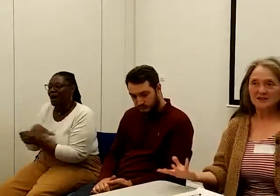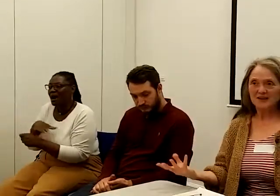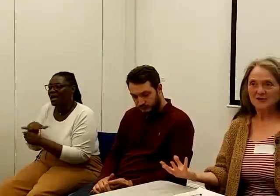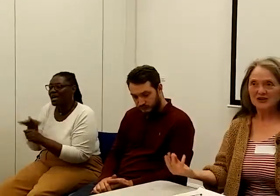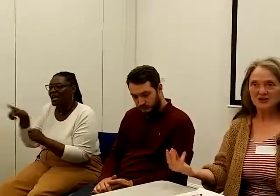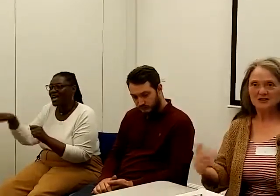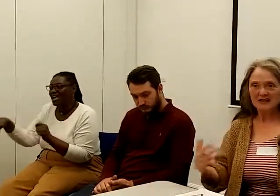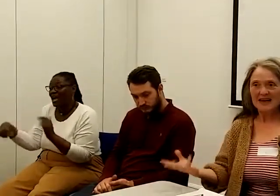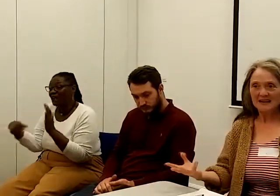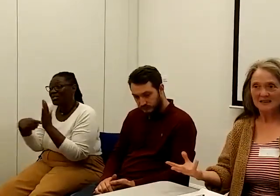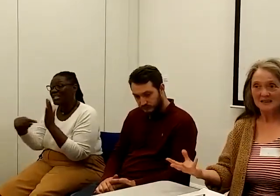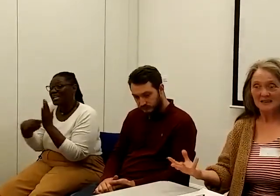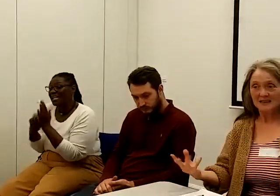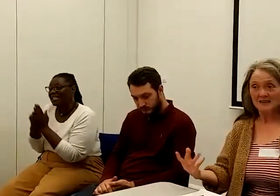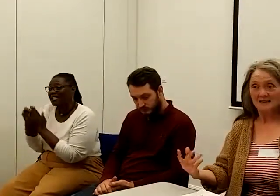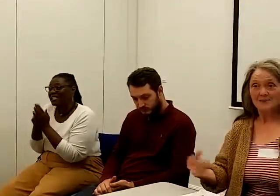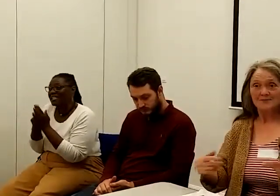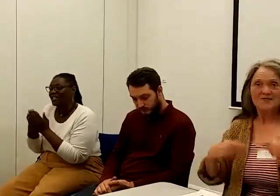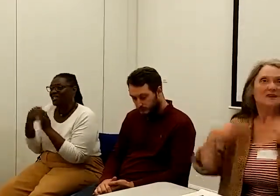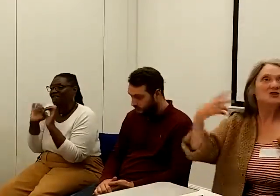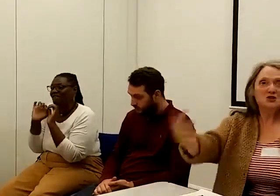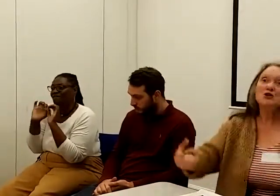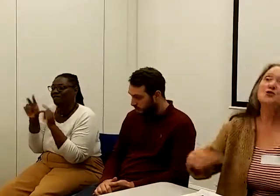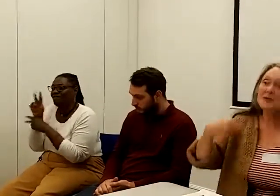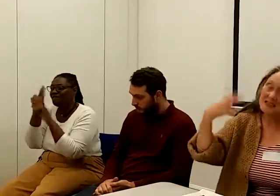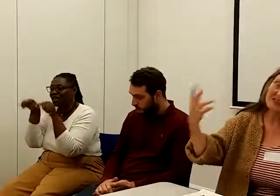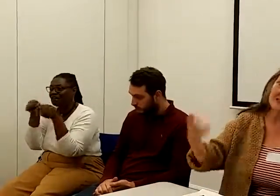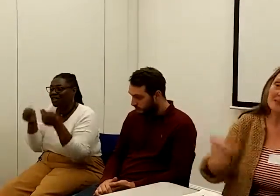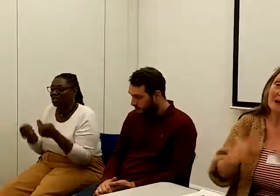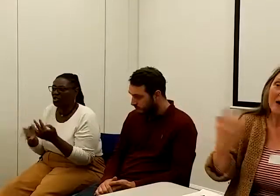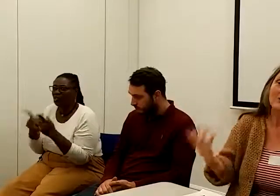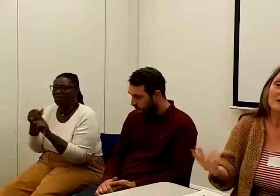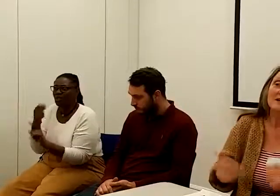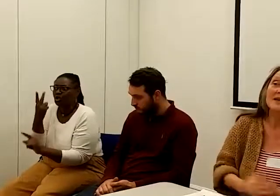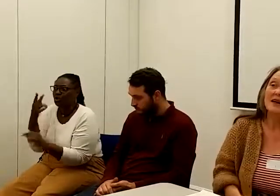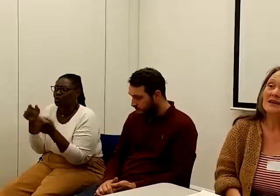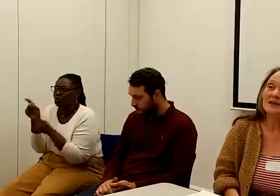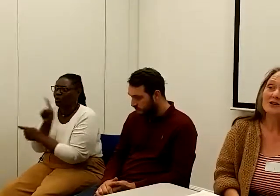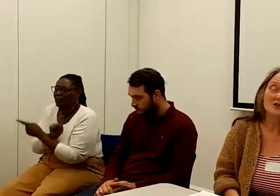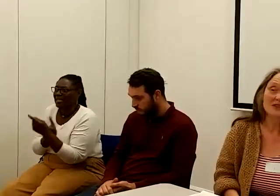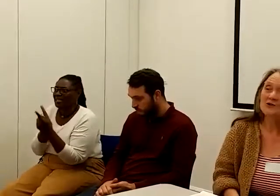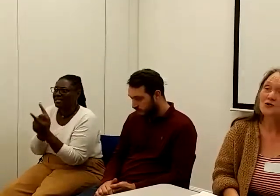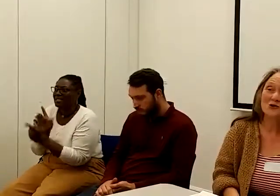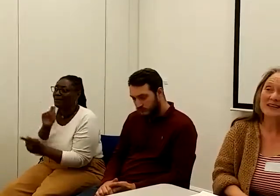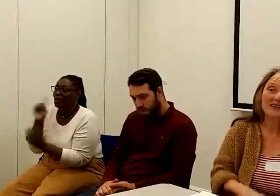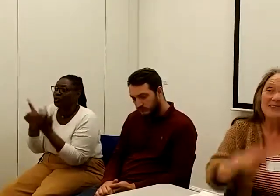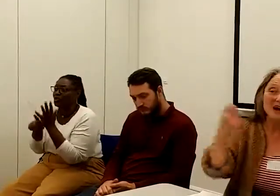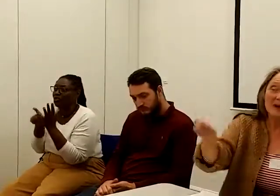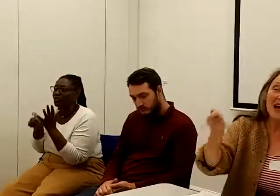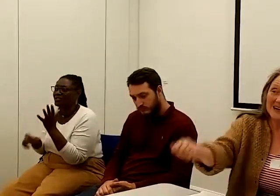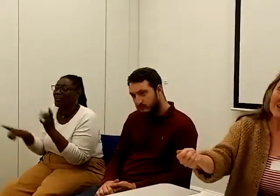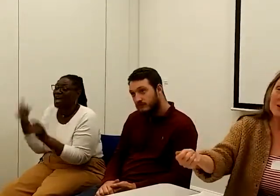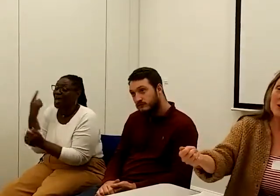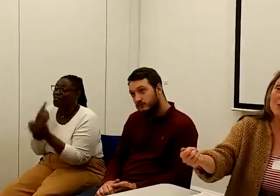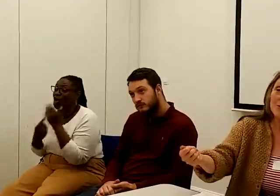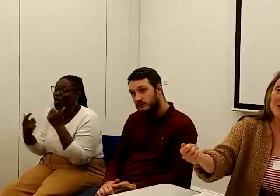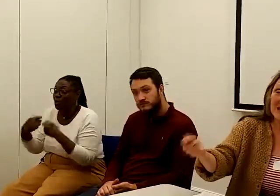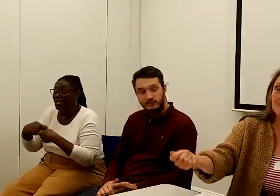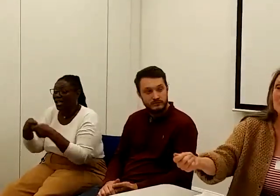Tenants Federation has had at least two meetings about Universal Credit, and the only hand out comes from the